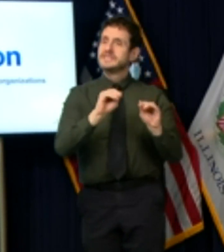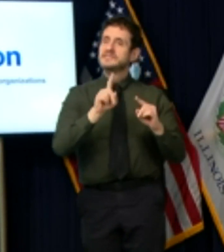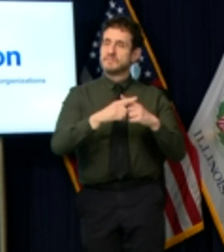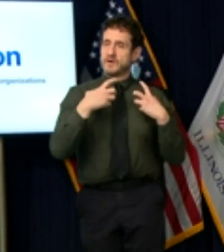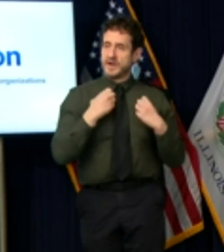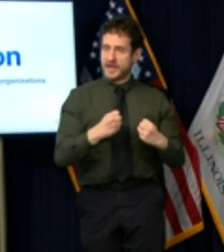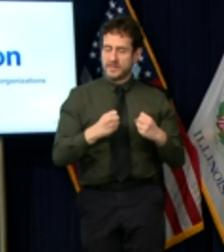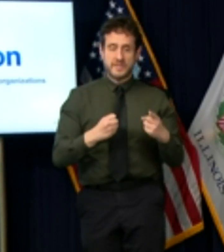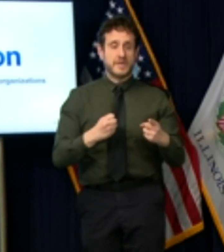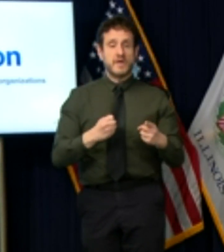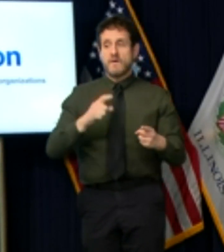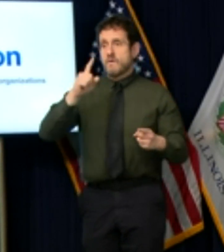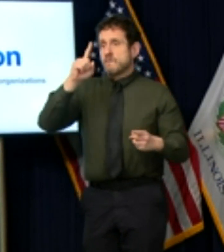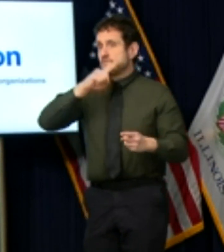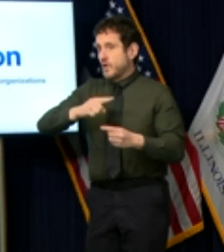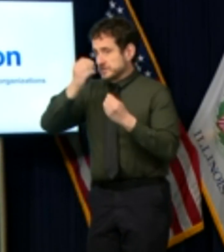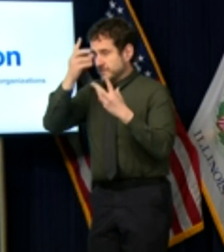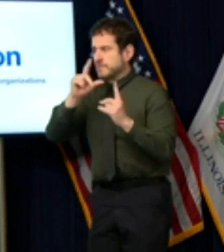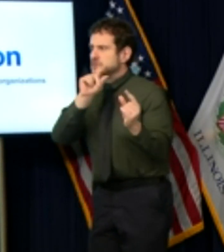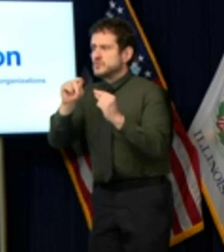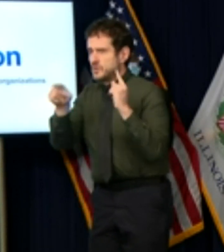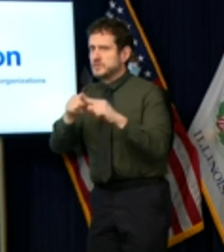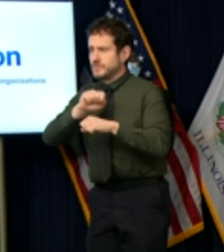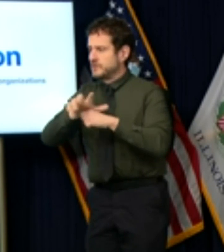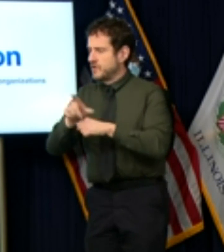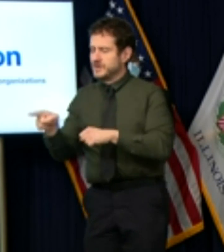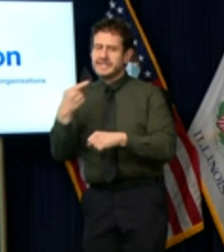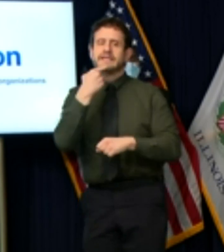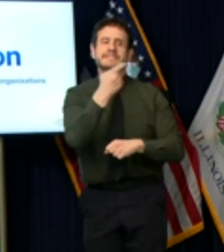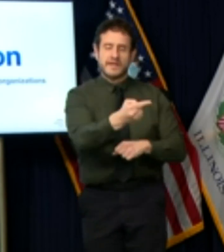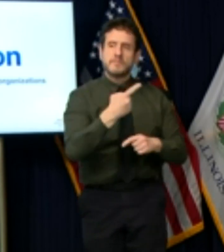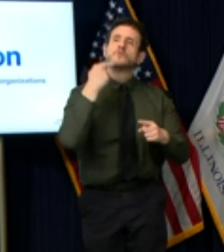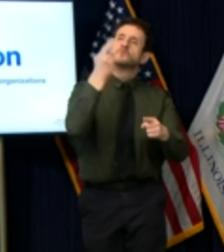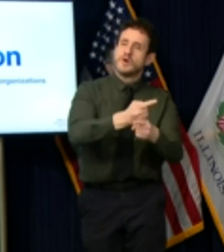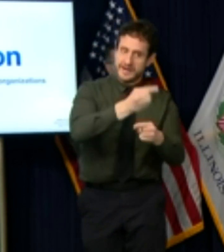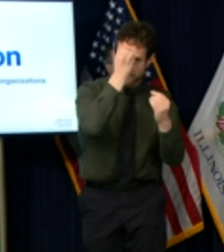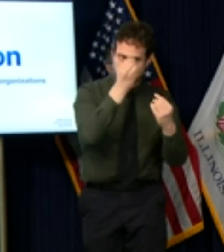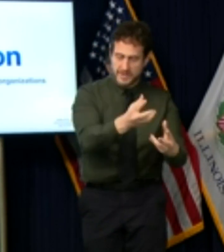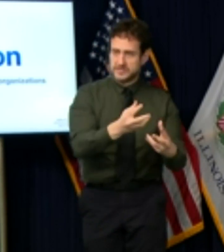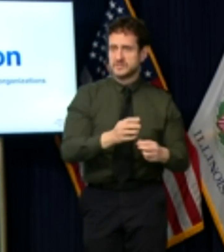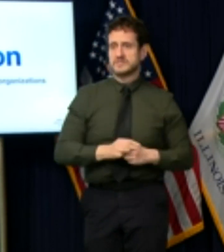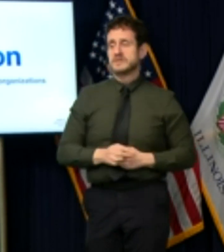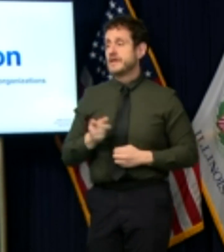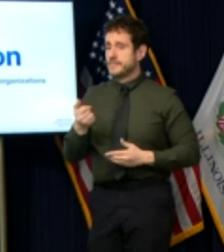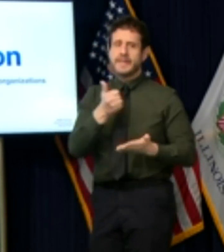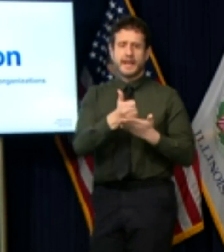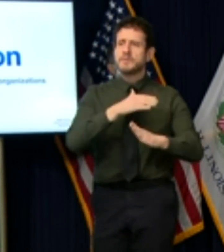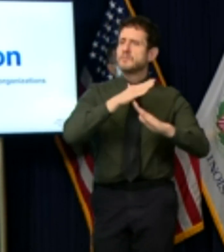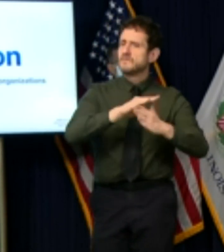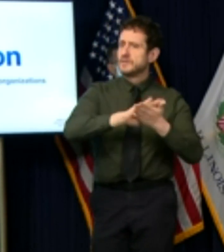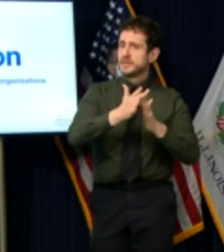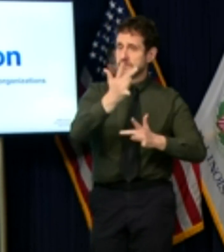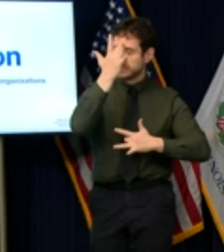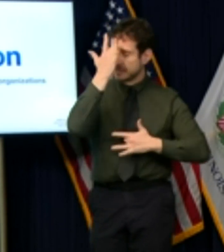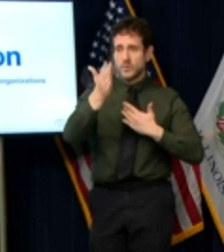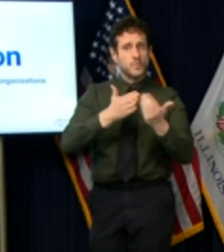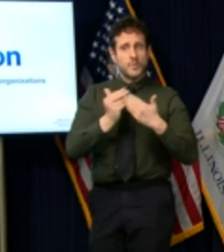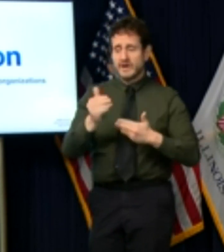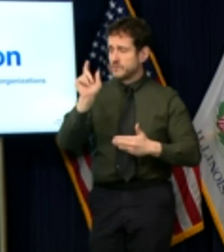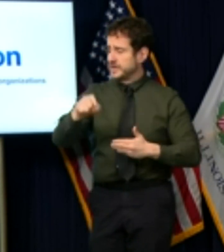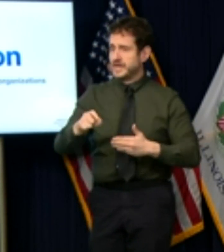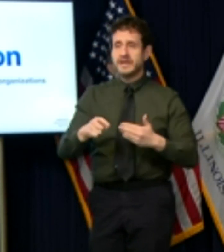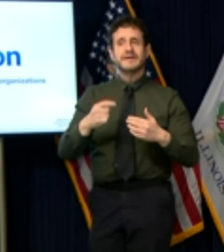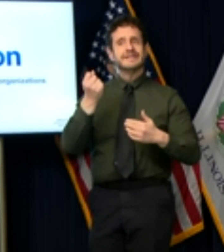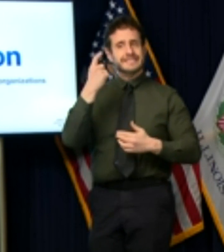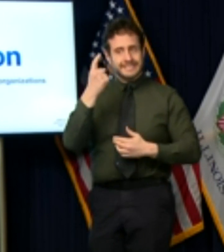and myths to promoting everyday preventive actions whatever it takes to reduce the disparity